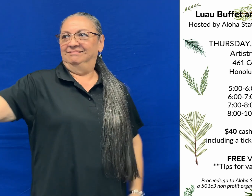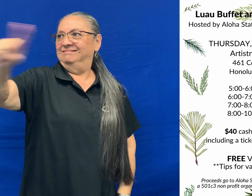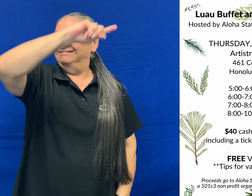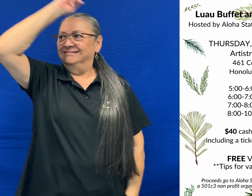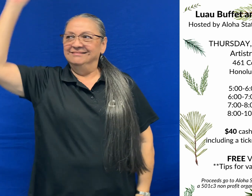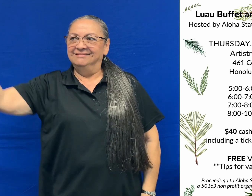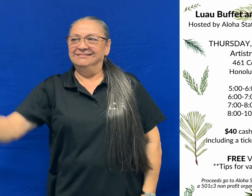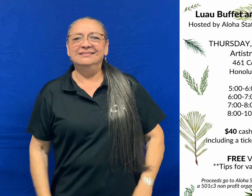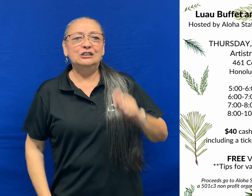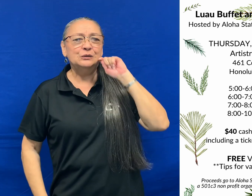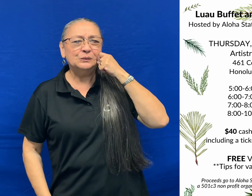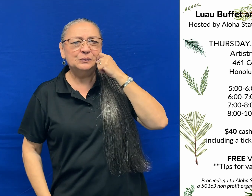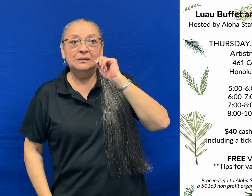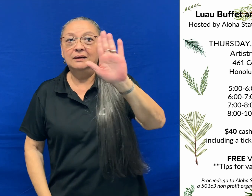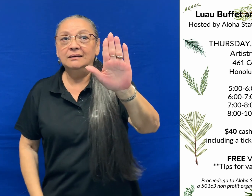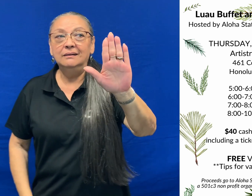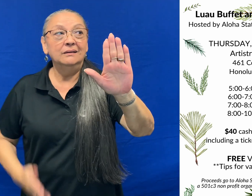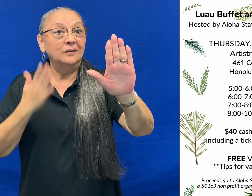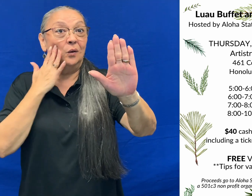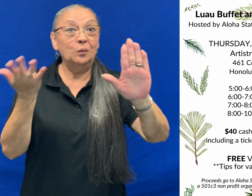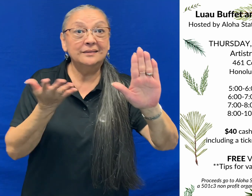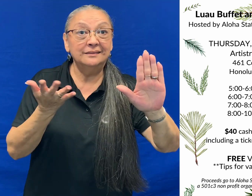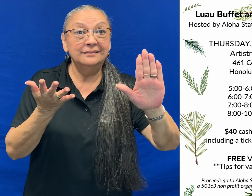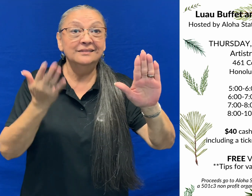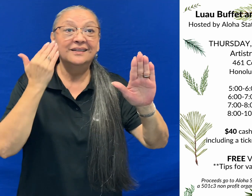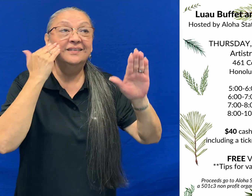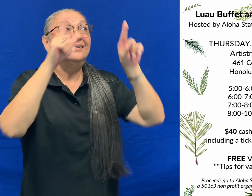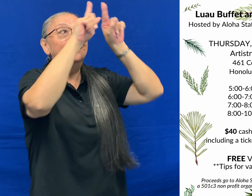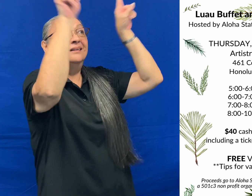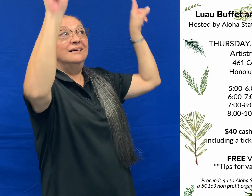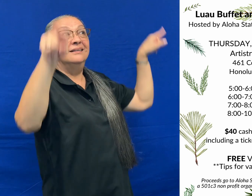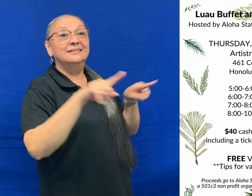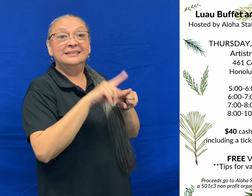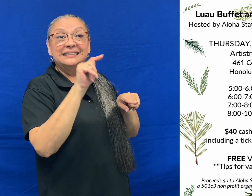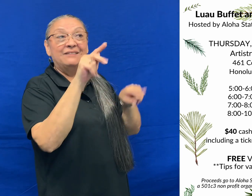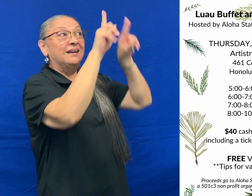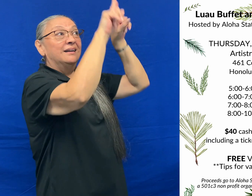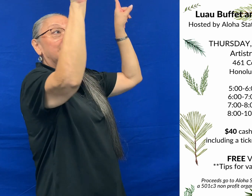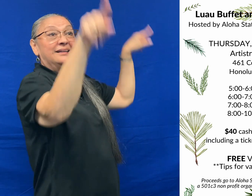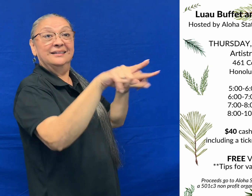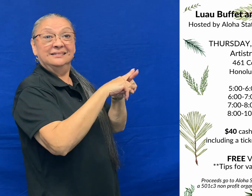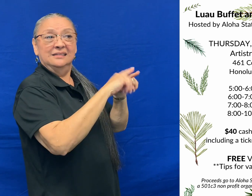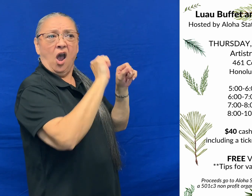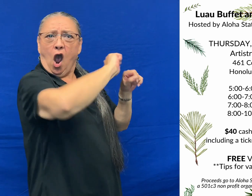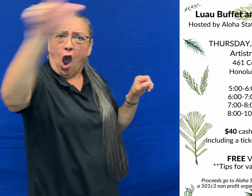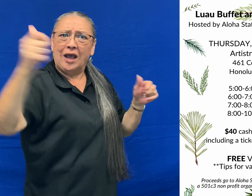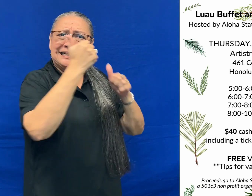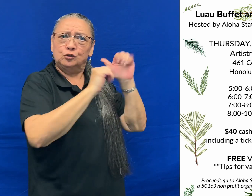whole area is amazing. Even better is the fact that there are TVs in all